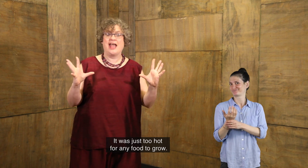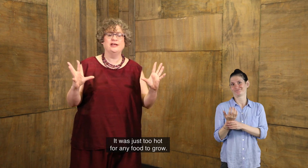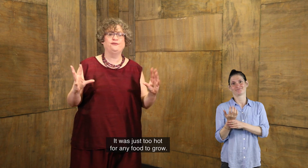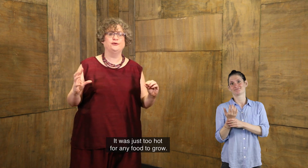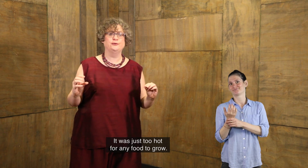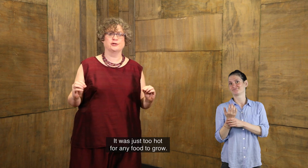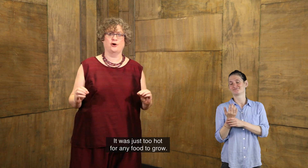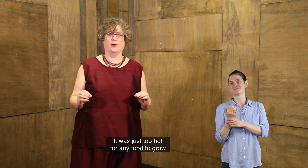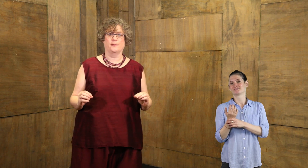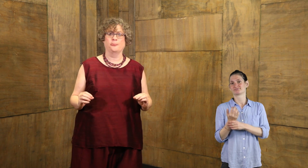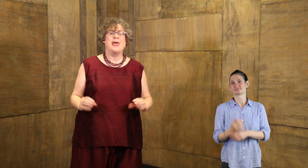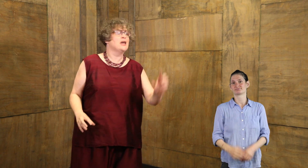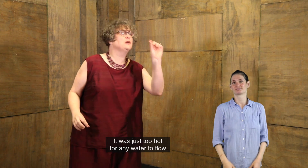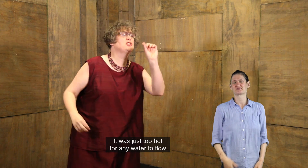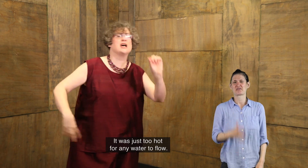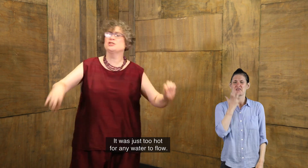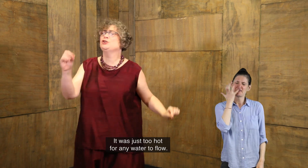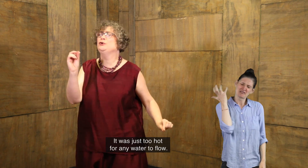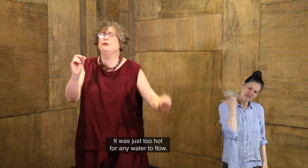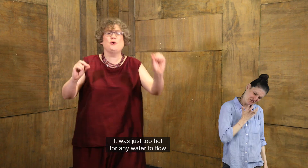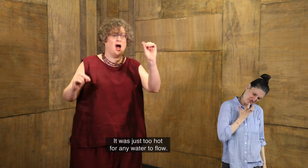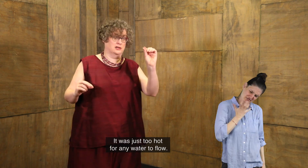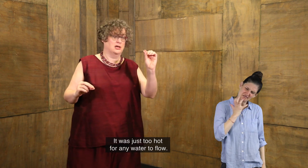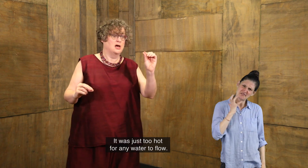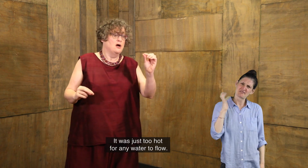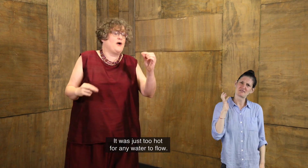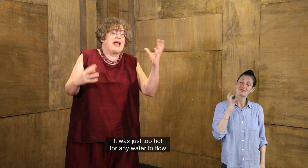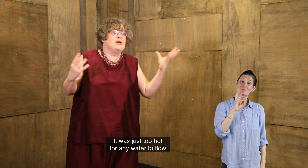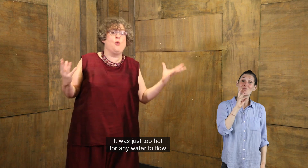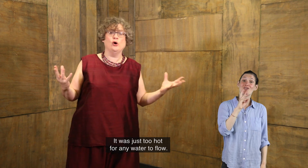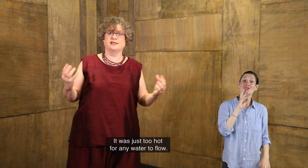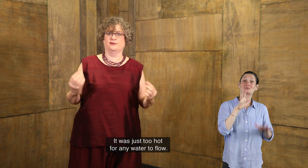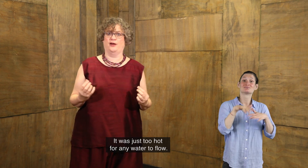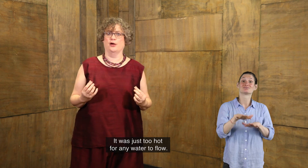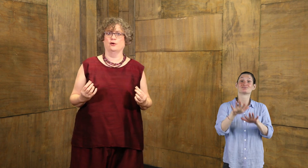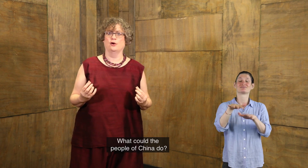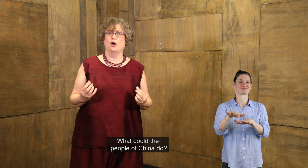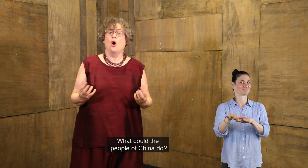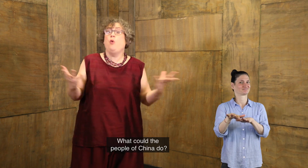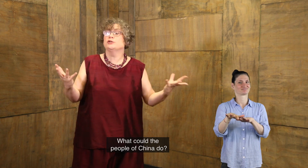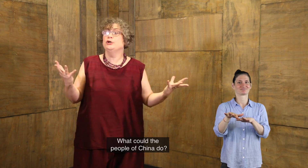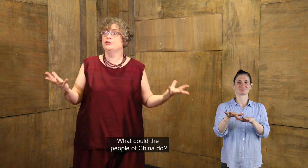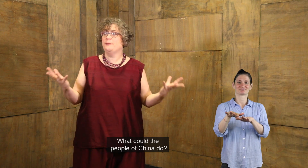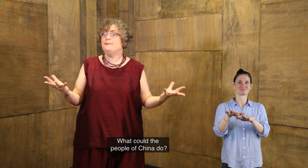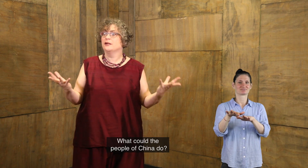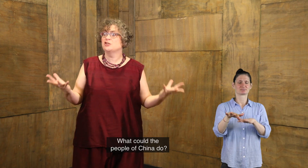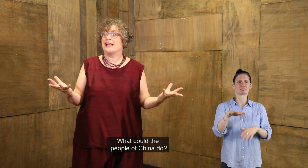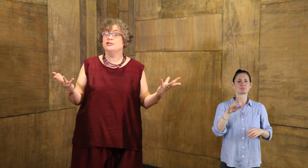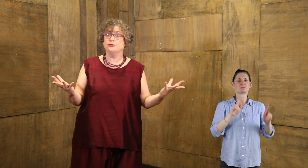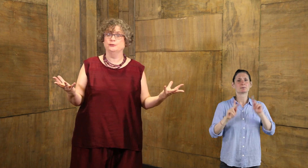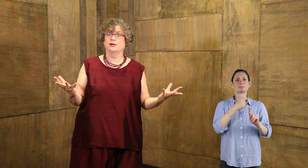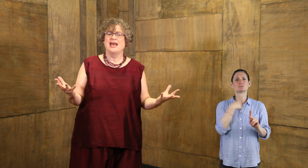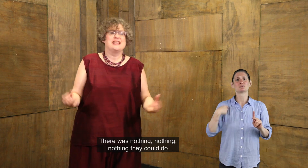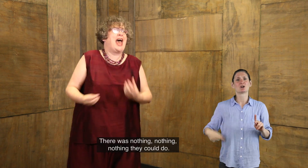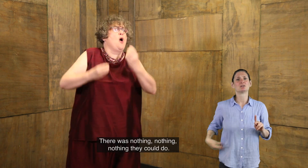for any fruit to grow. It was just too hot for any water to flow. What could the people of